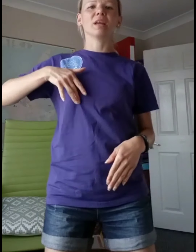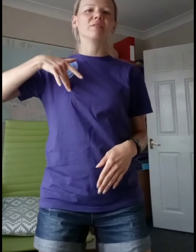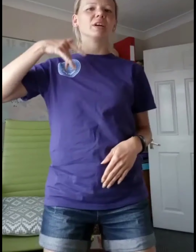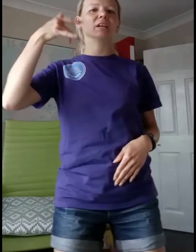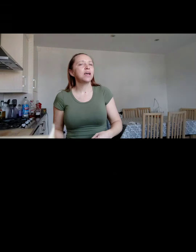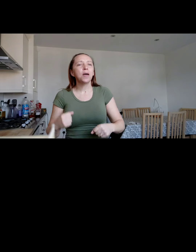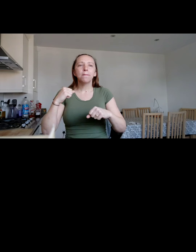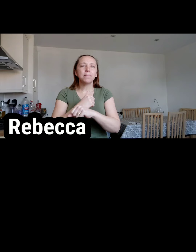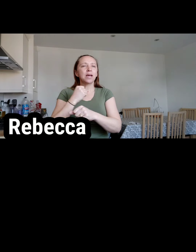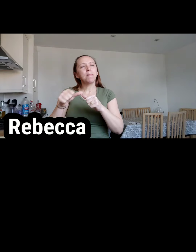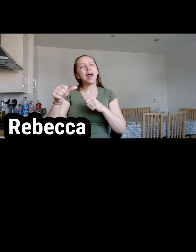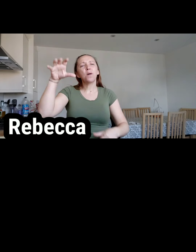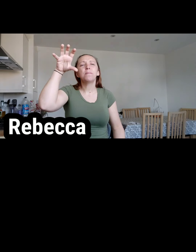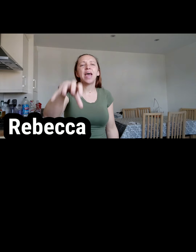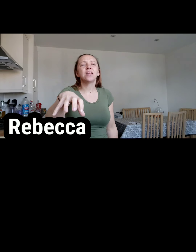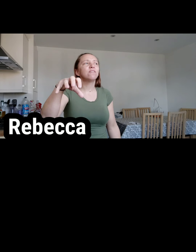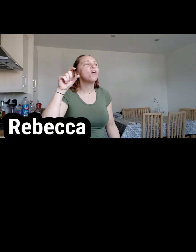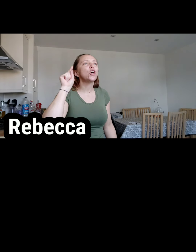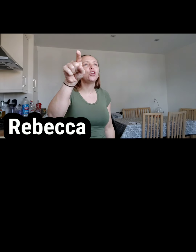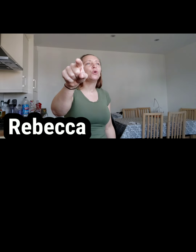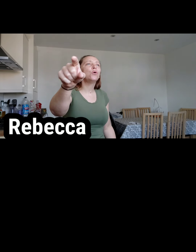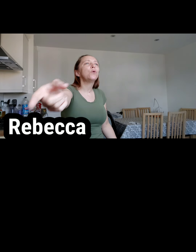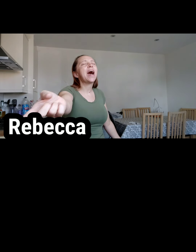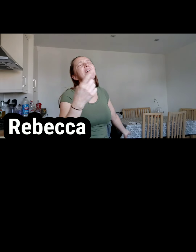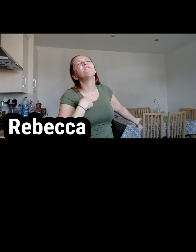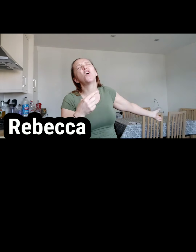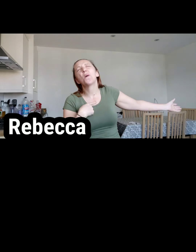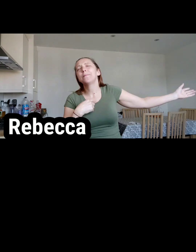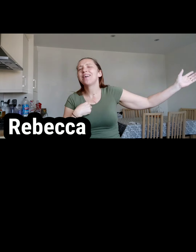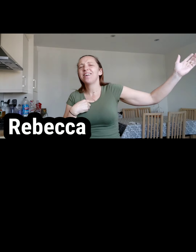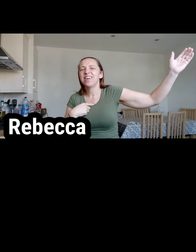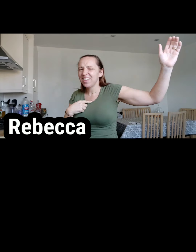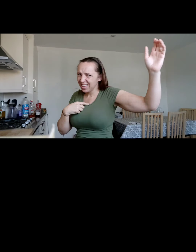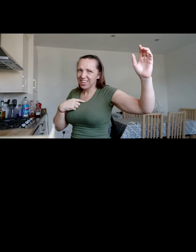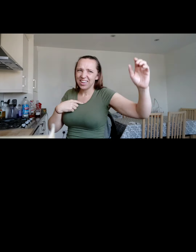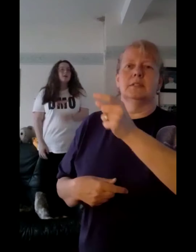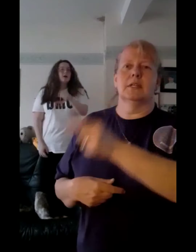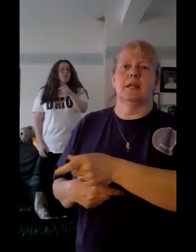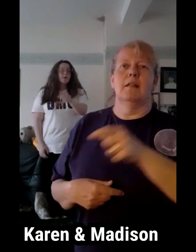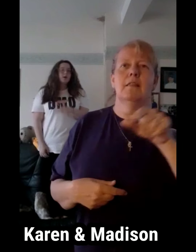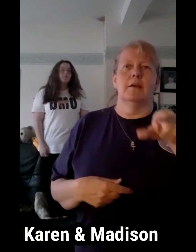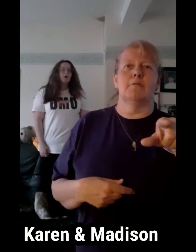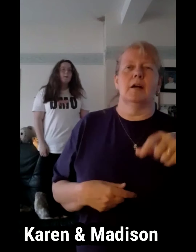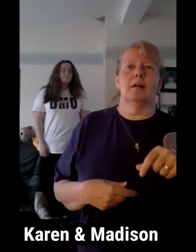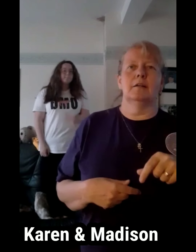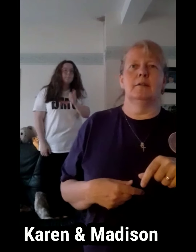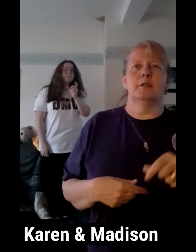living Make a better place for you and the entire race Make are people